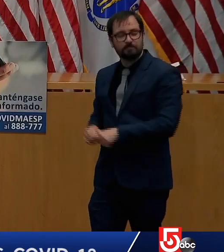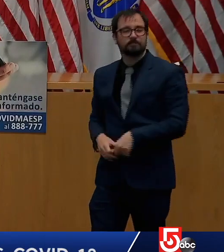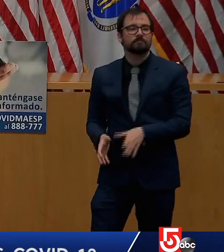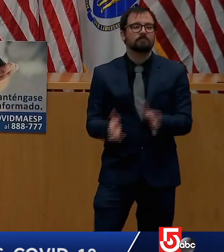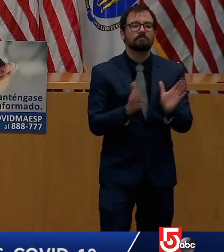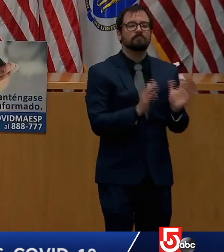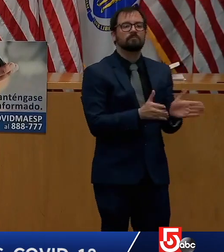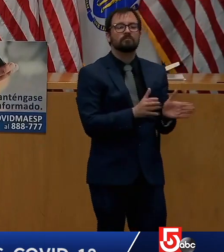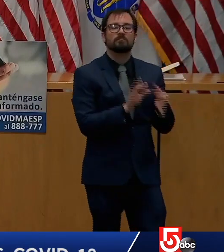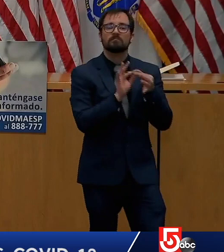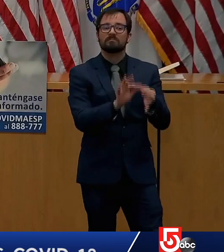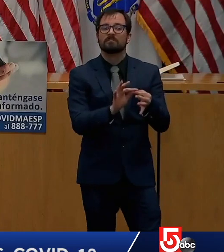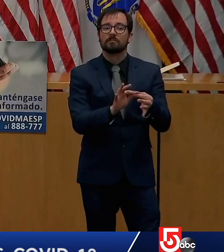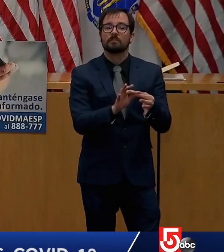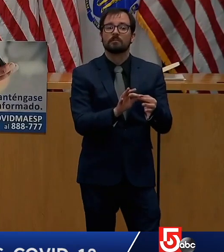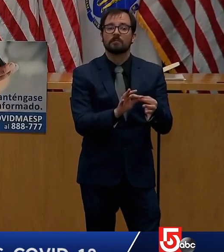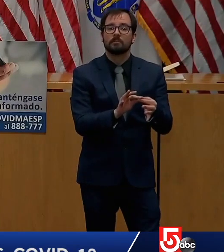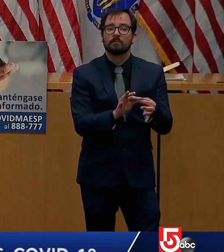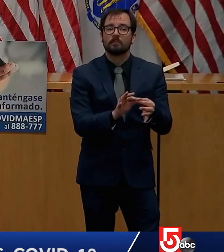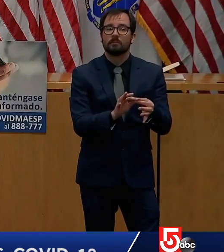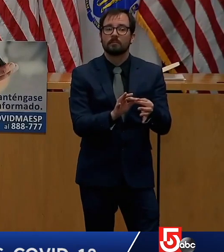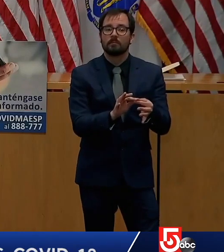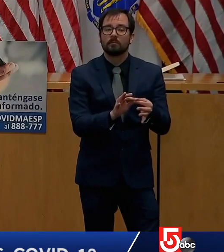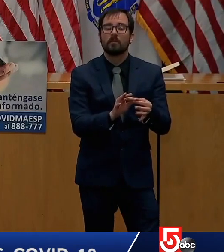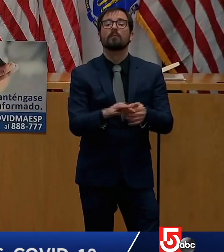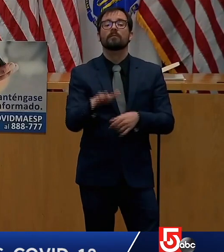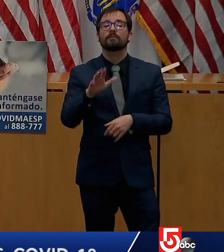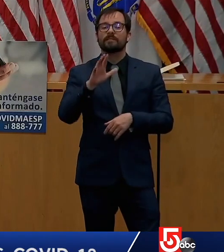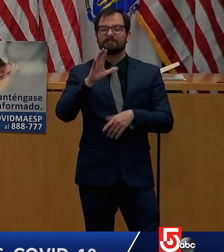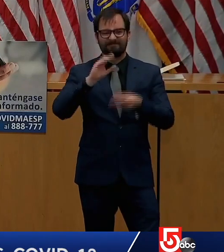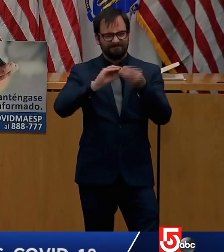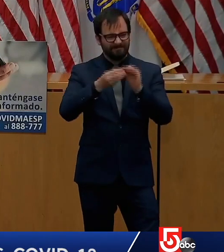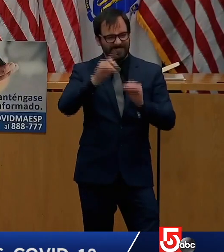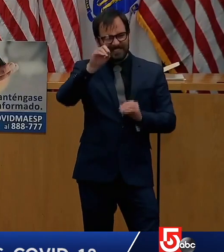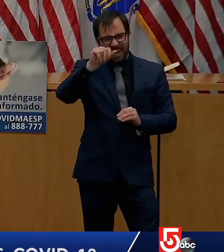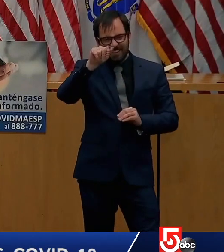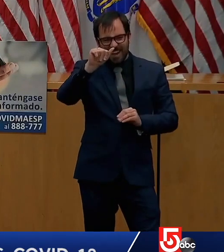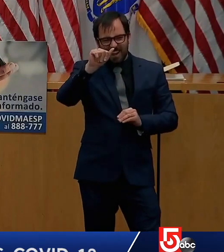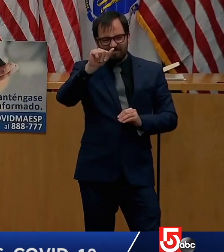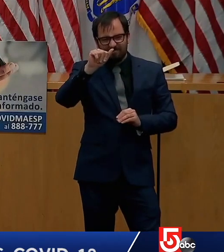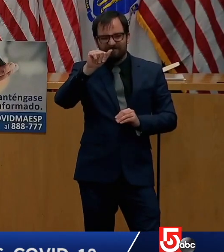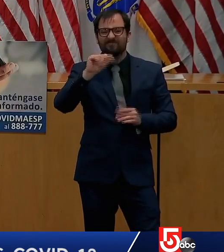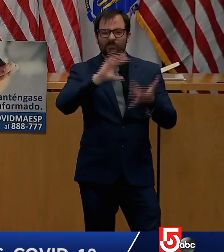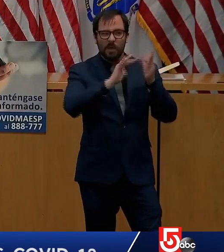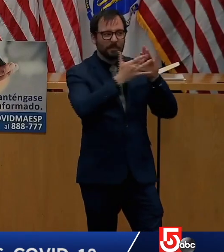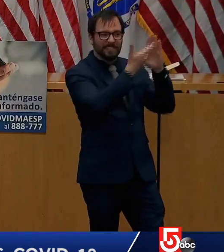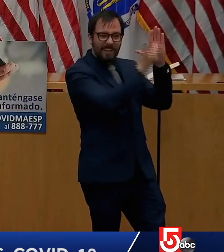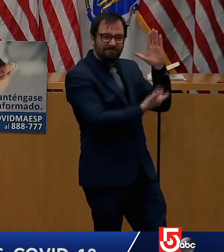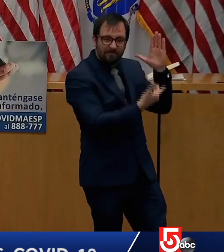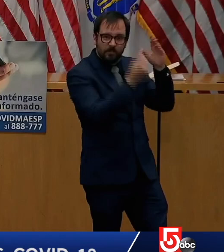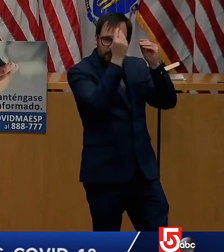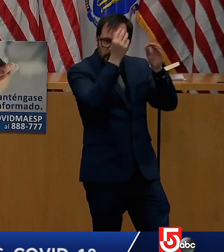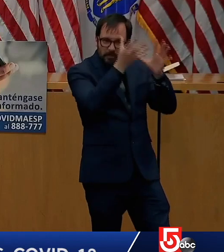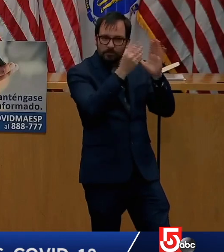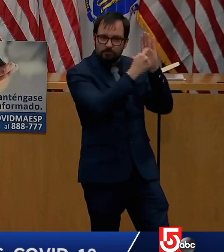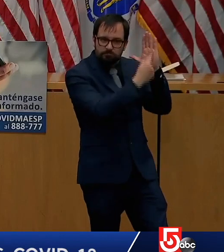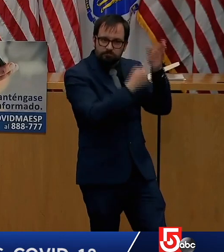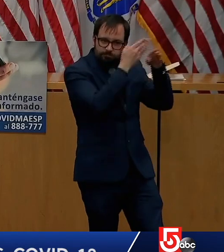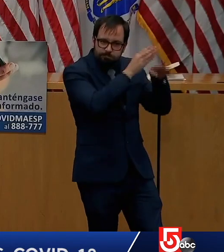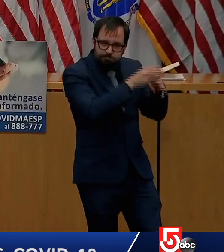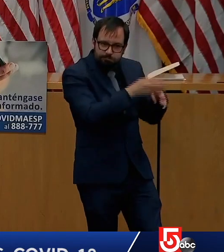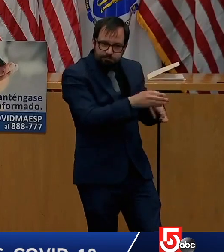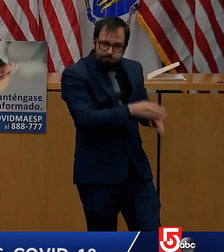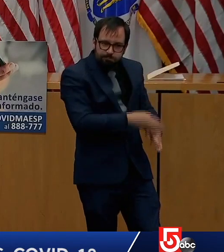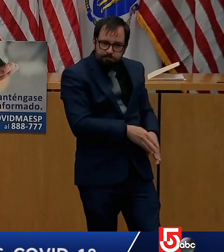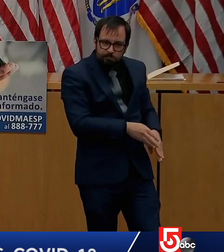we continue to refine the level of formatting of data available to the public. The release of reliable, actionable information is an